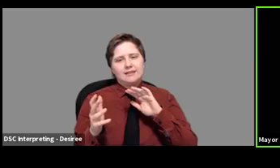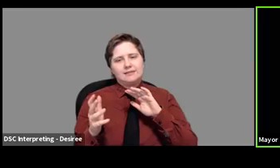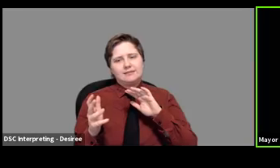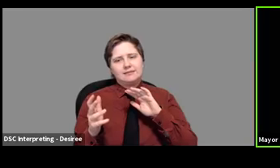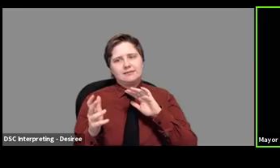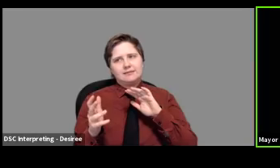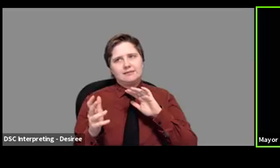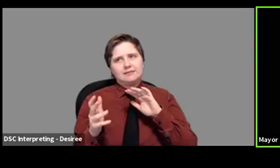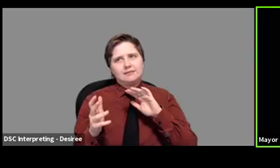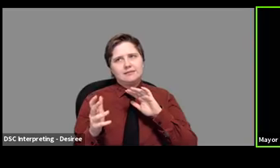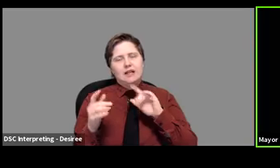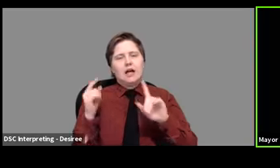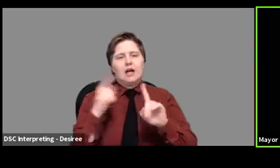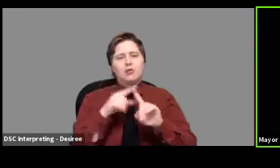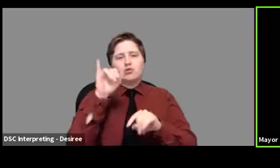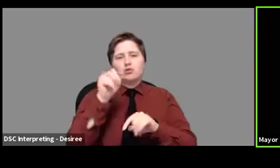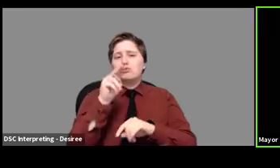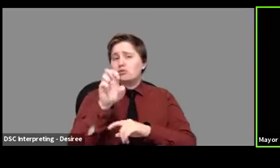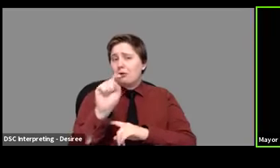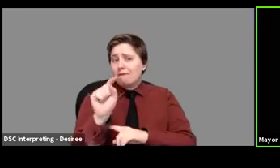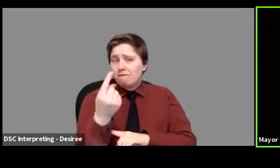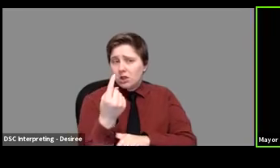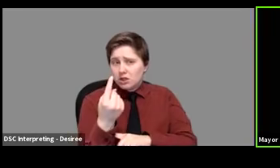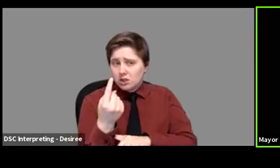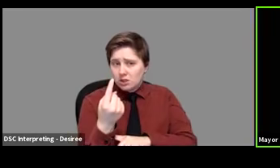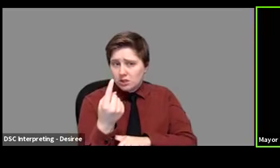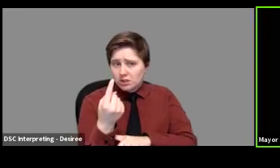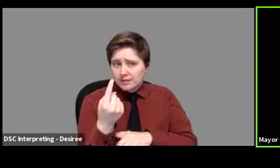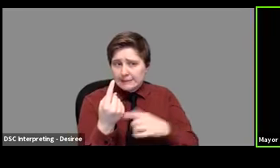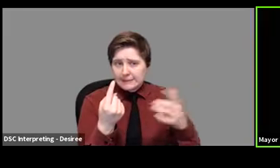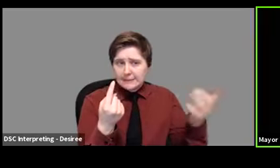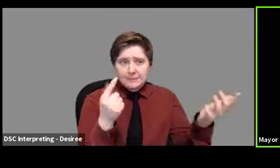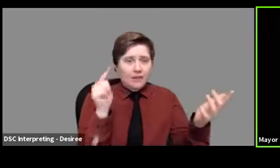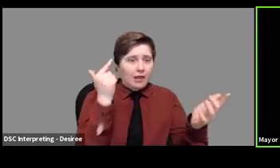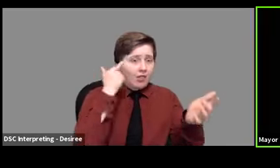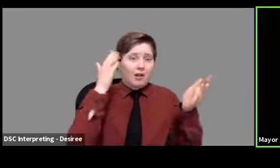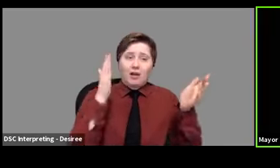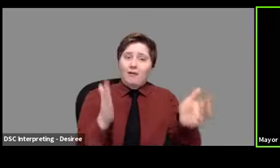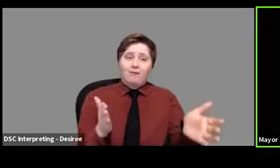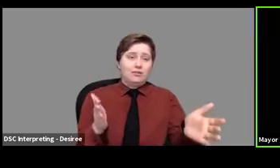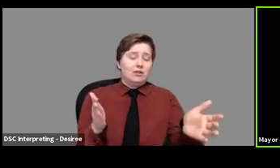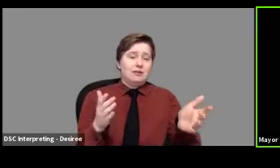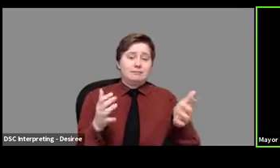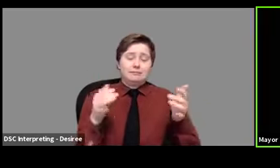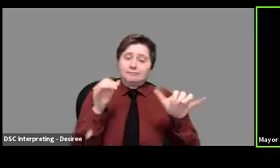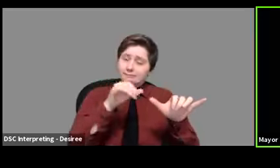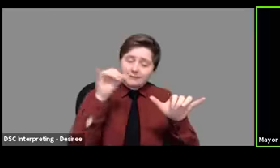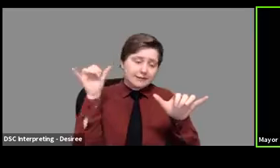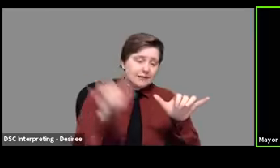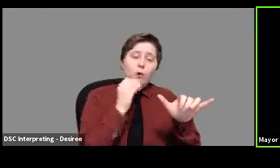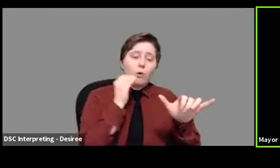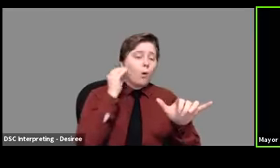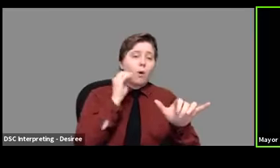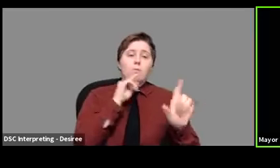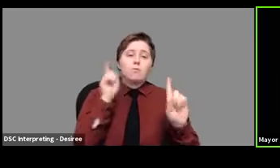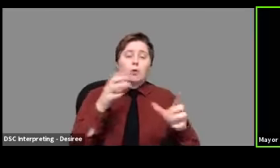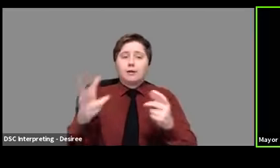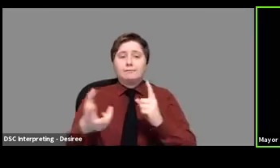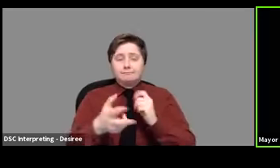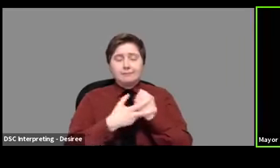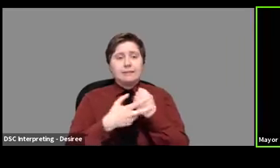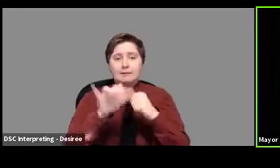at least until June 1st, uh, the governor is keeping his stay at home order in place